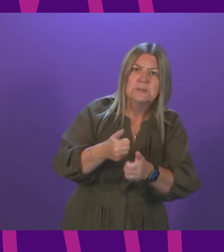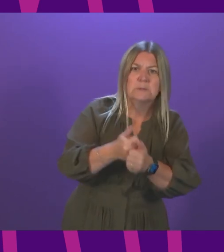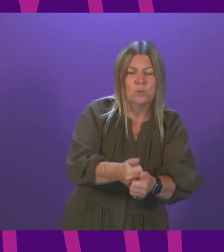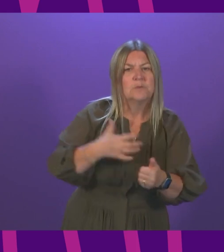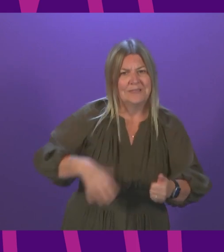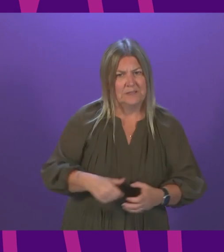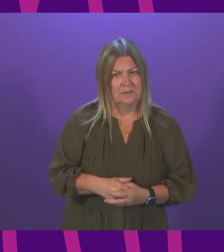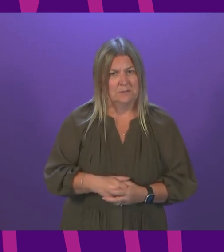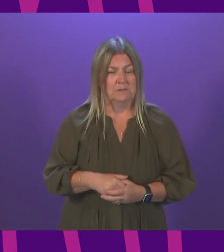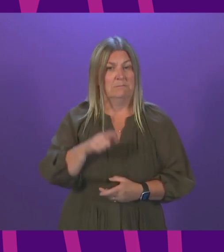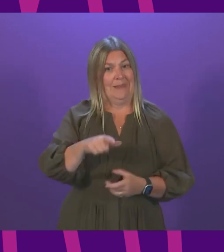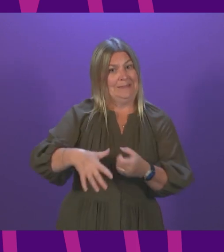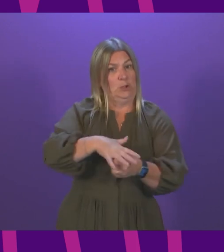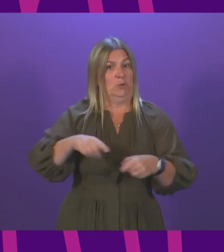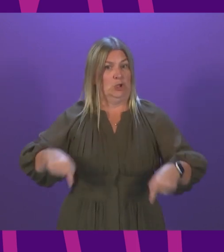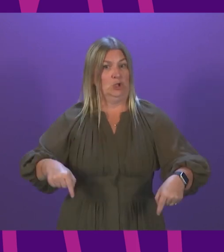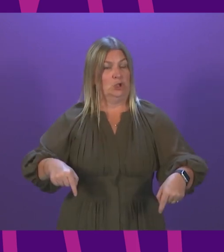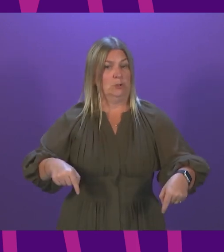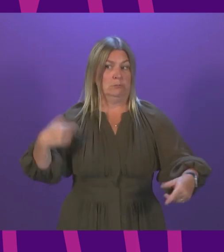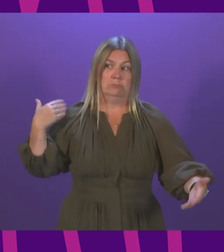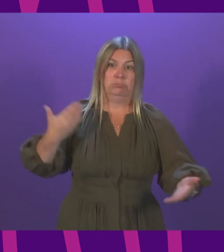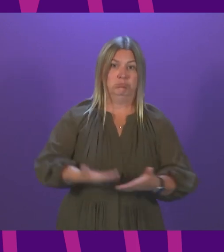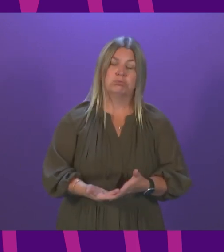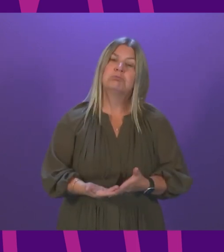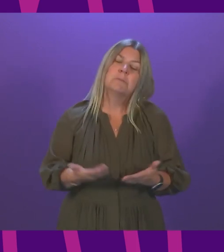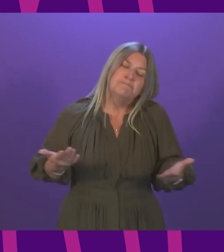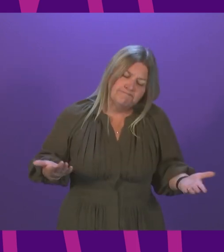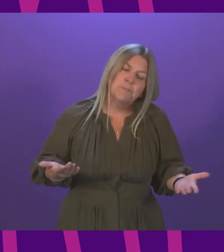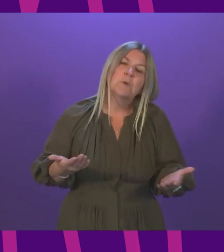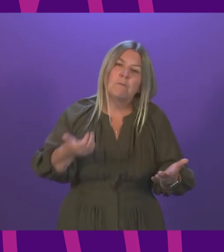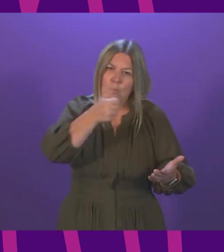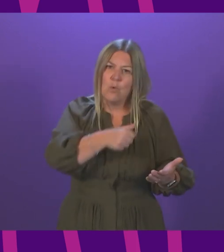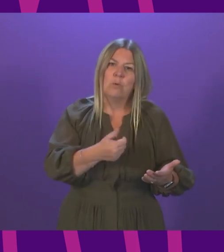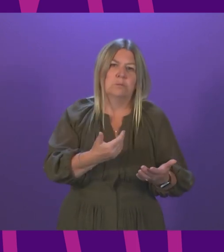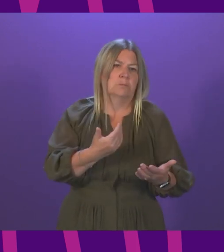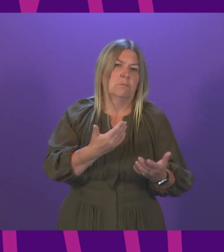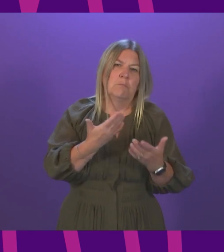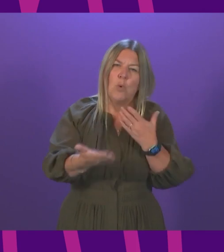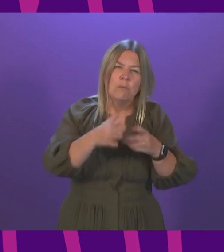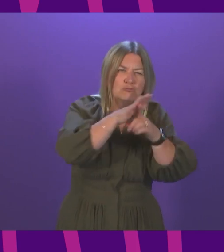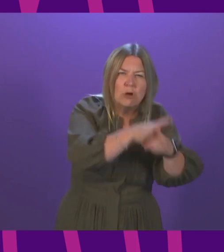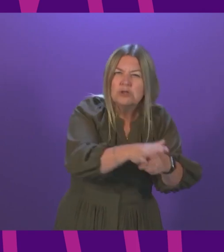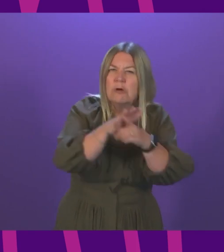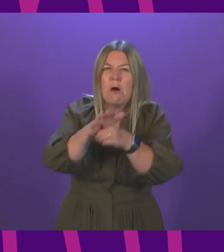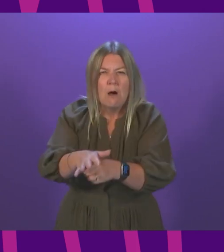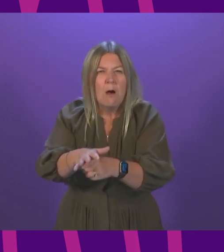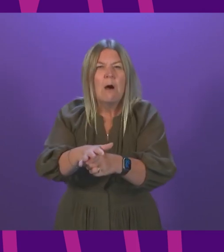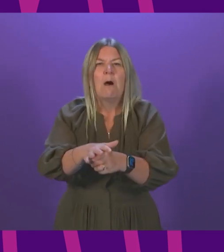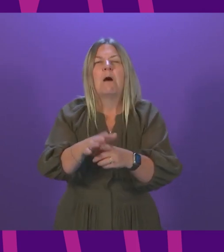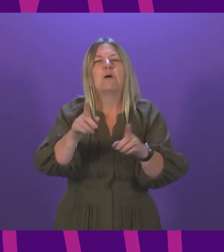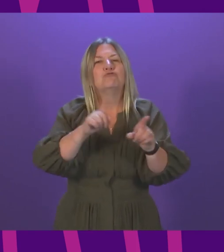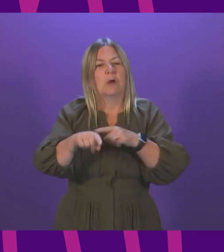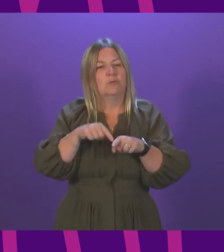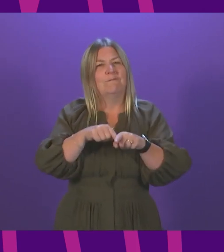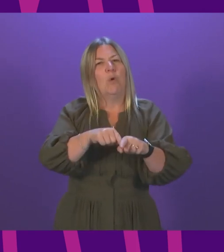The situation I have described has inevitably resulted in additional pressure for ambulance staff with regards to rest-break compliance